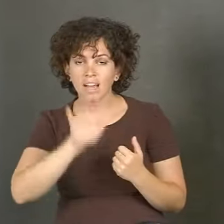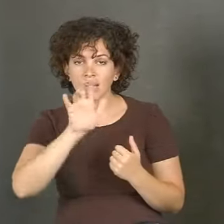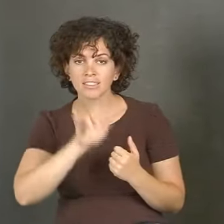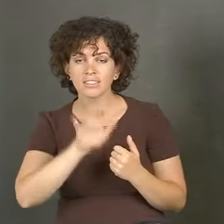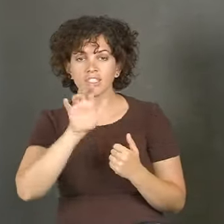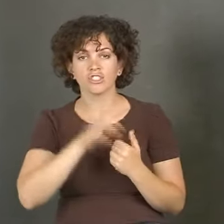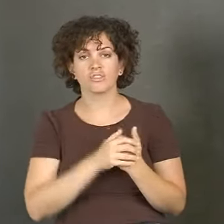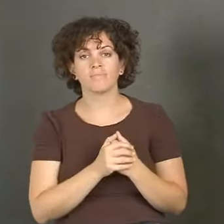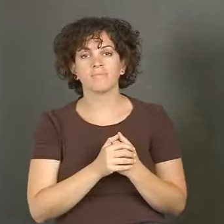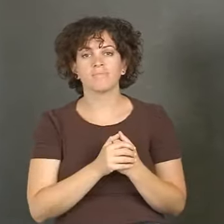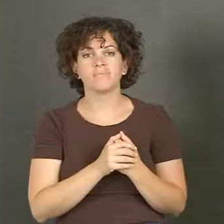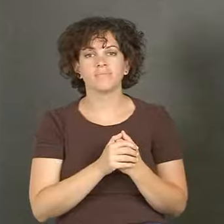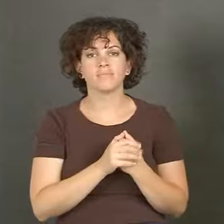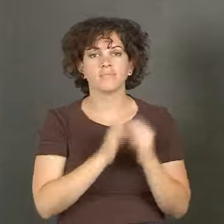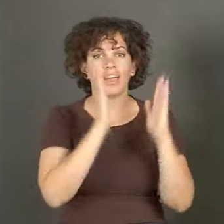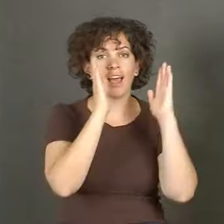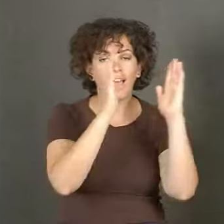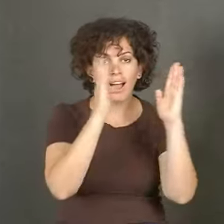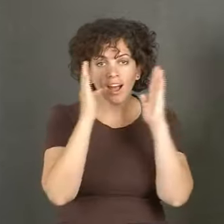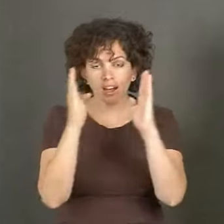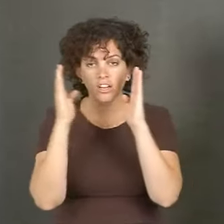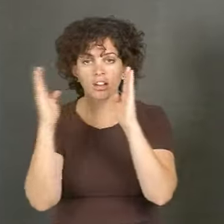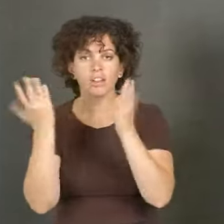Cashier. Aisle.